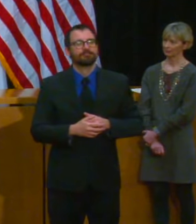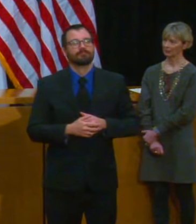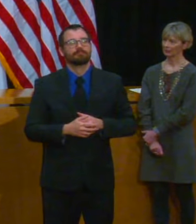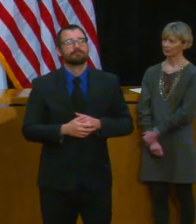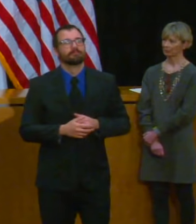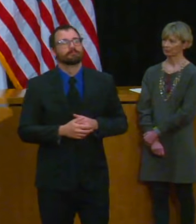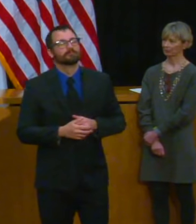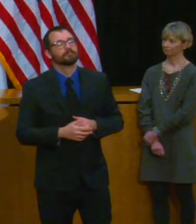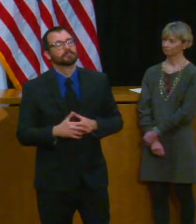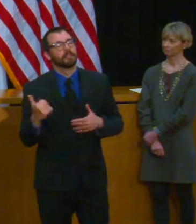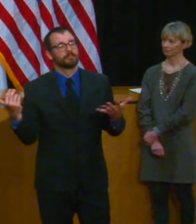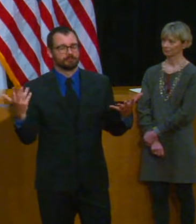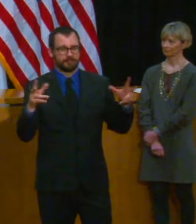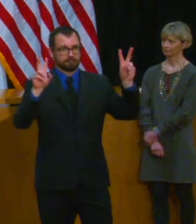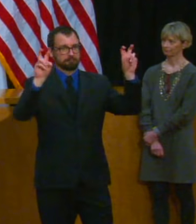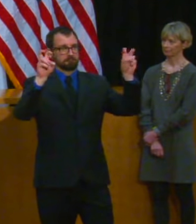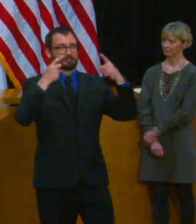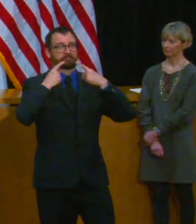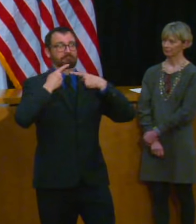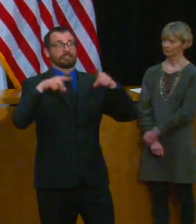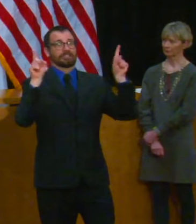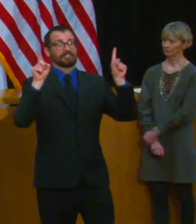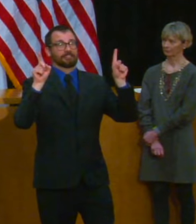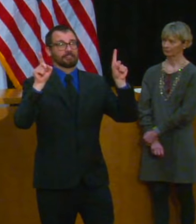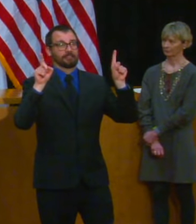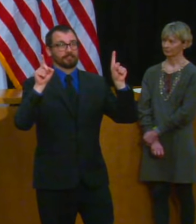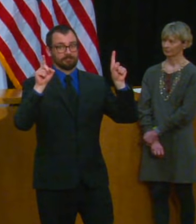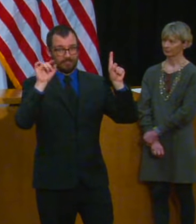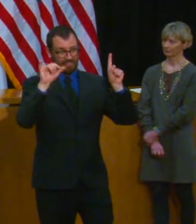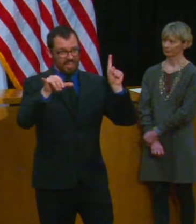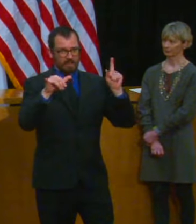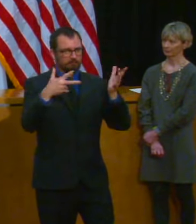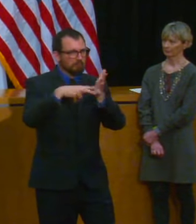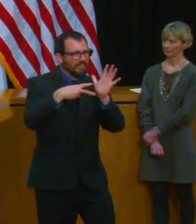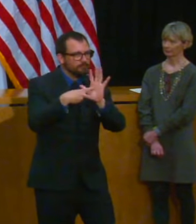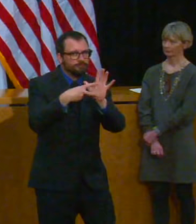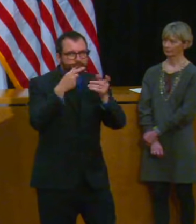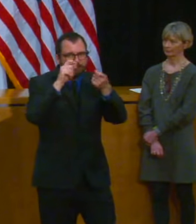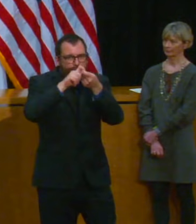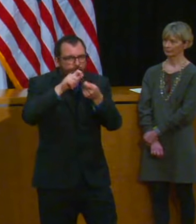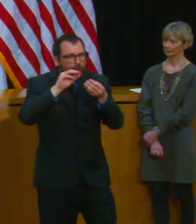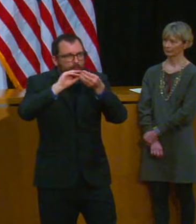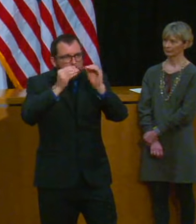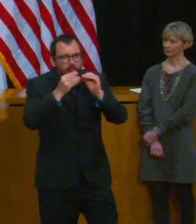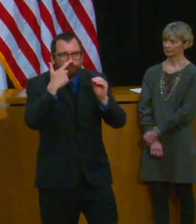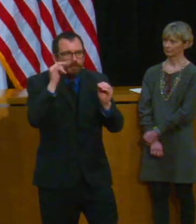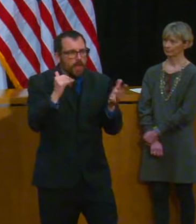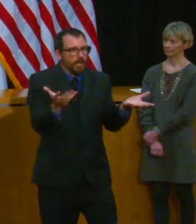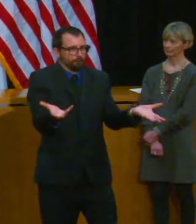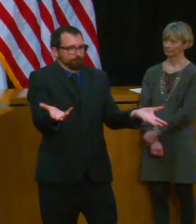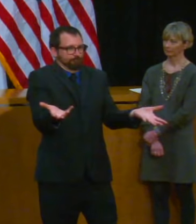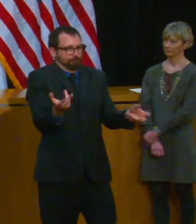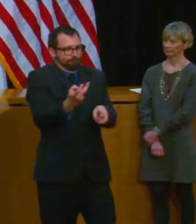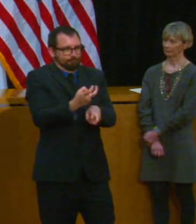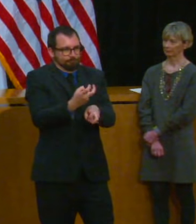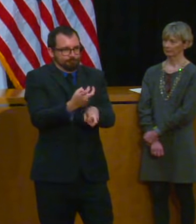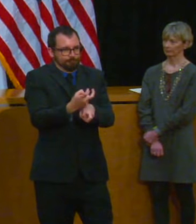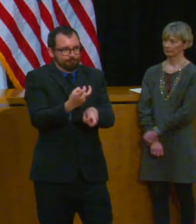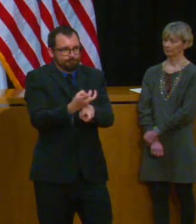the spread? Are you able to help the people who you're trying to isolate, isolate? And are you actually connecting with the people you're calling?